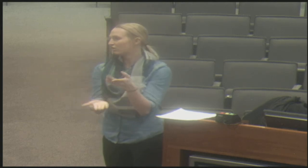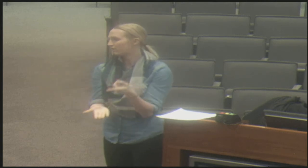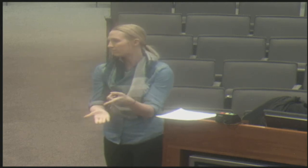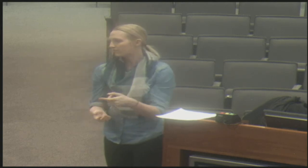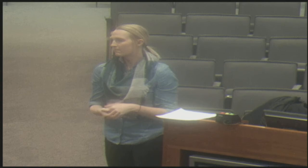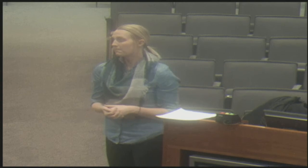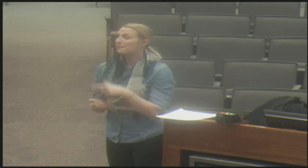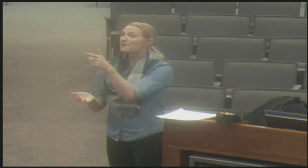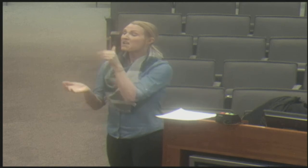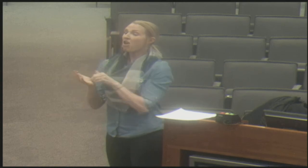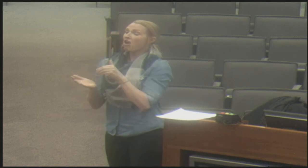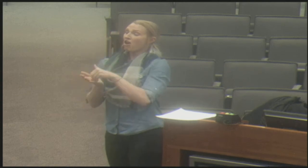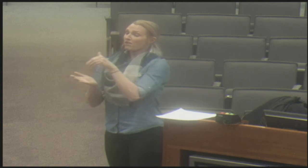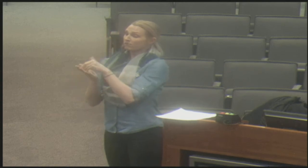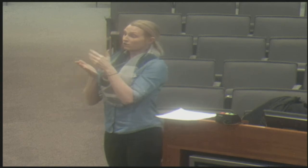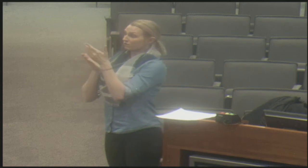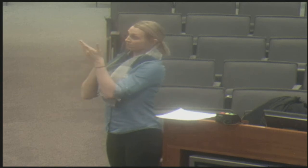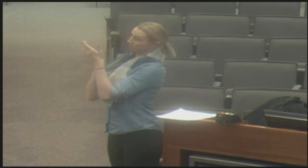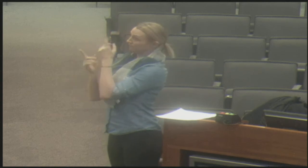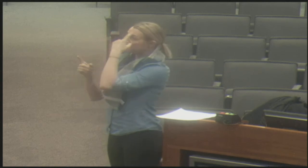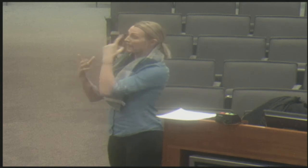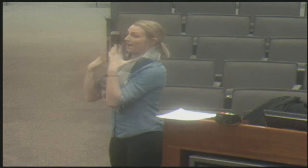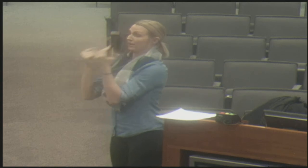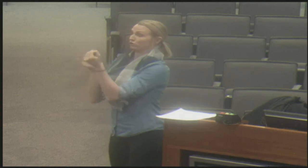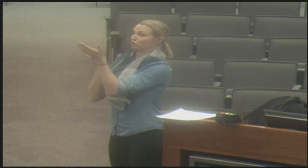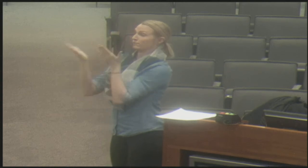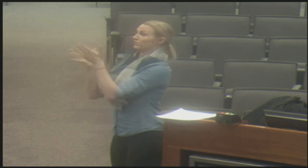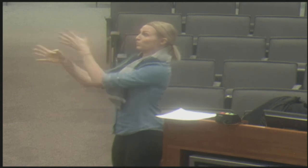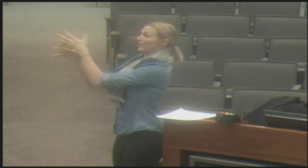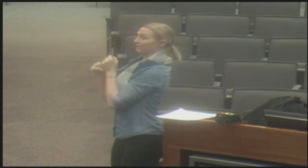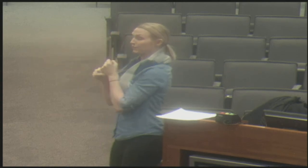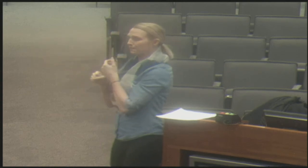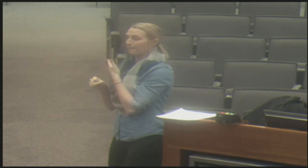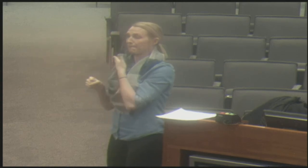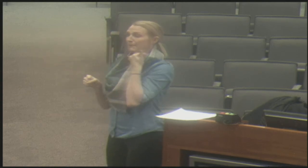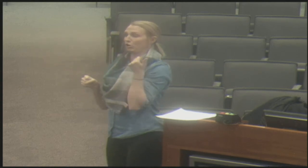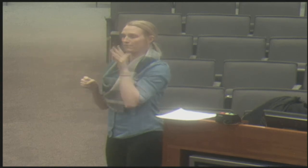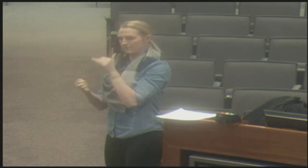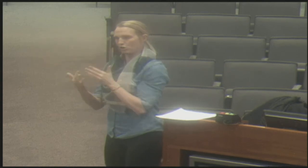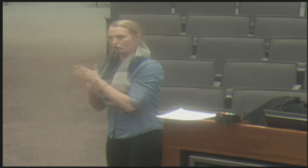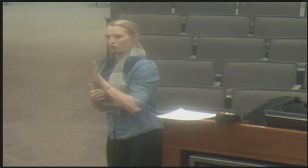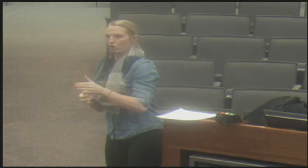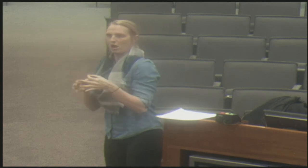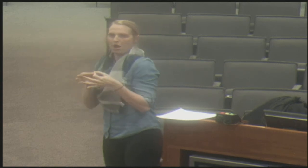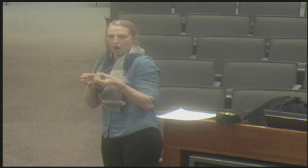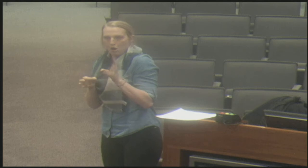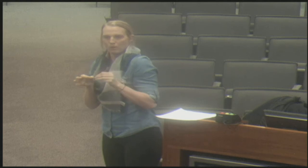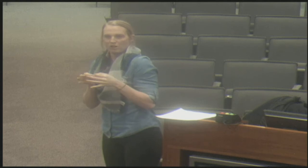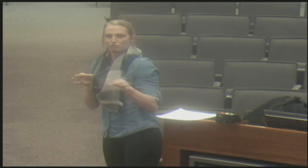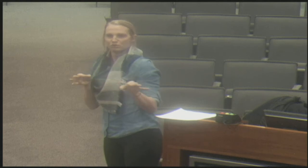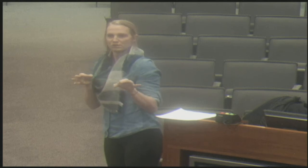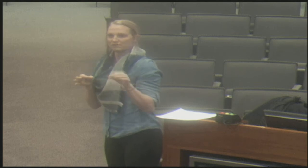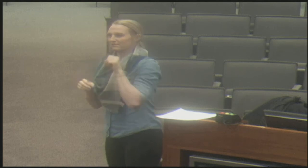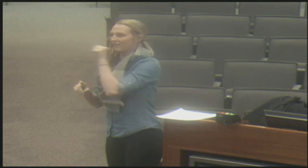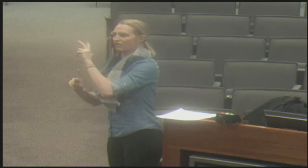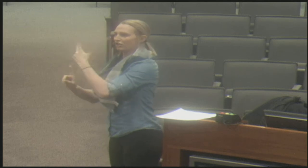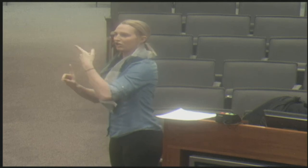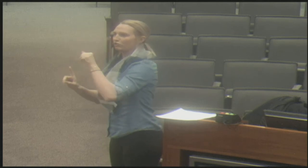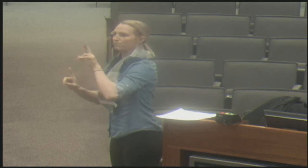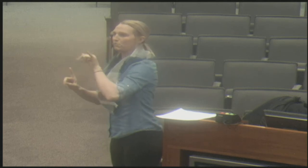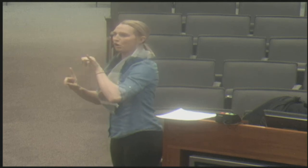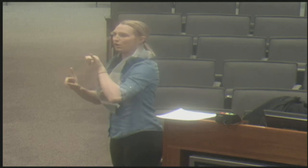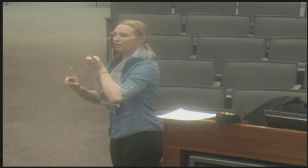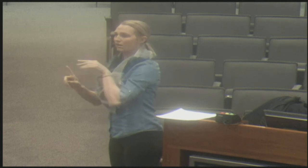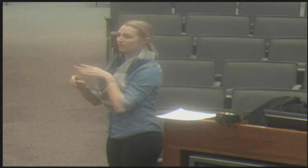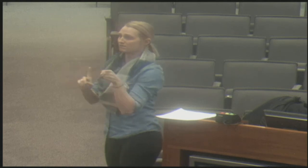within the mental health community, especially with those who are deaf and hard of hearing. And then when you're getting actual services, you get it